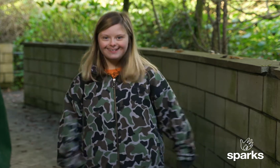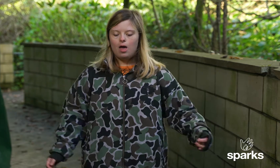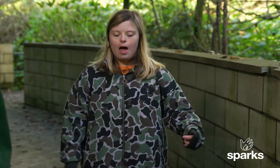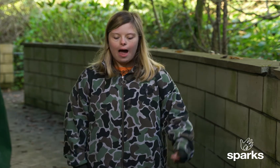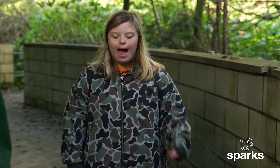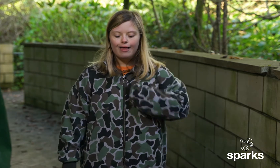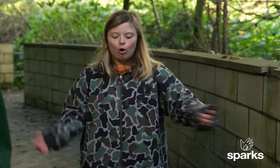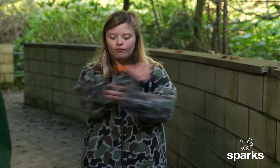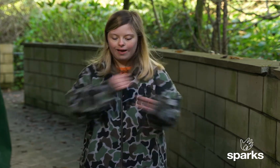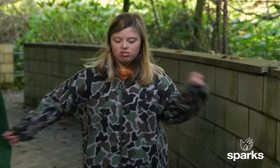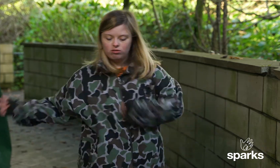I love dancing.